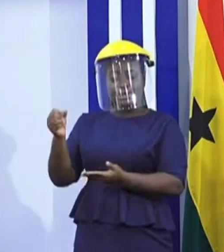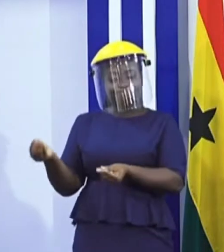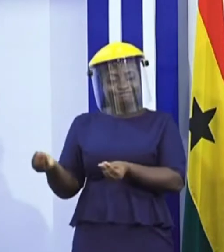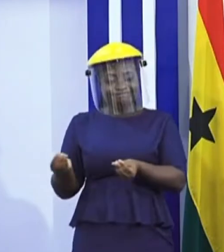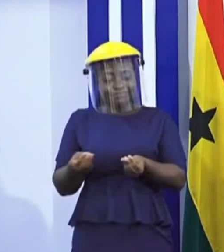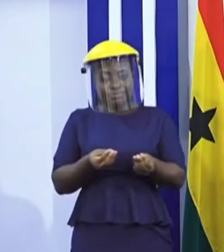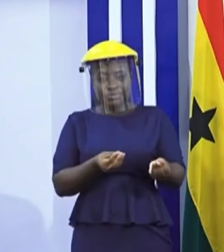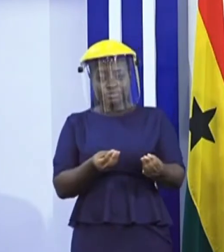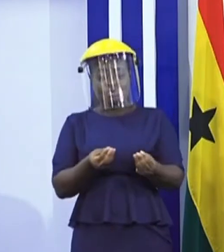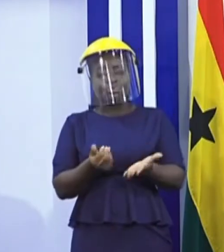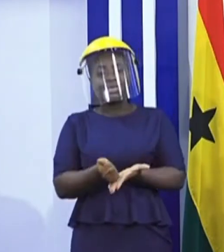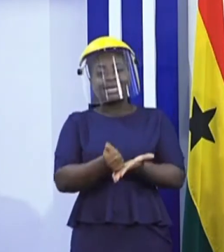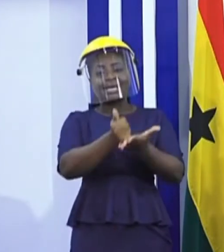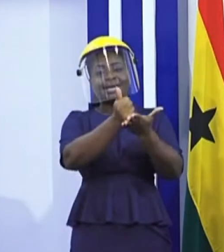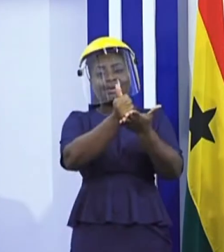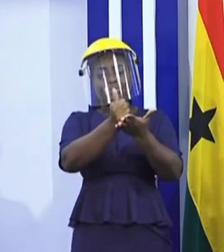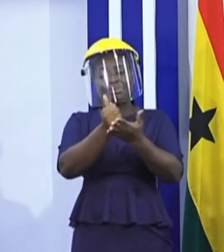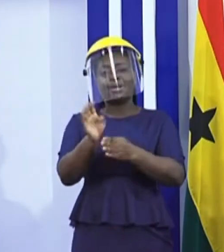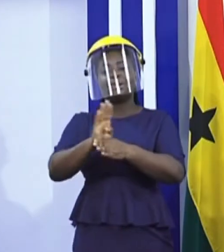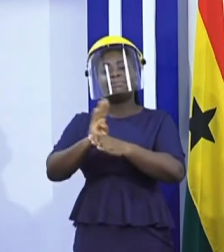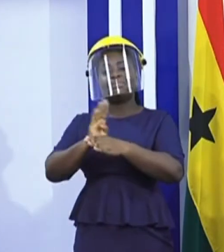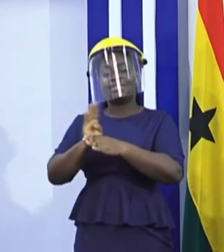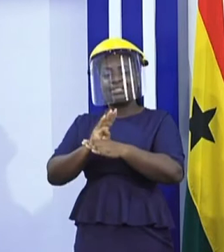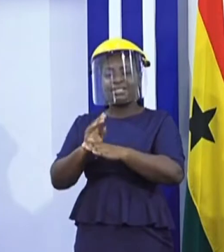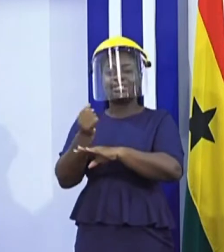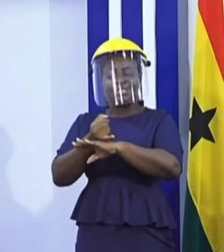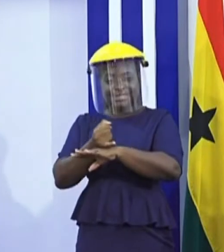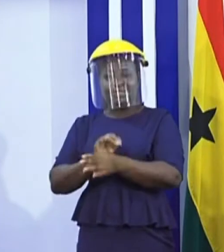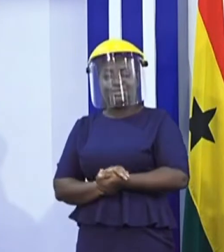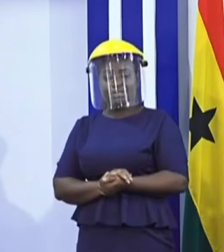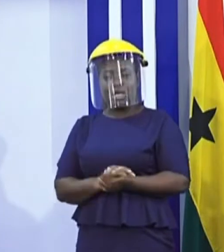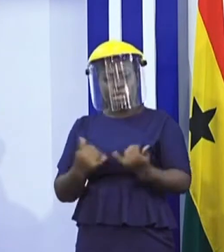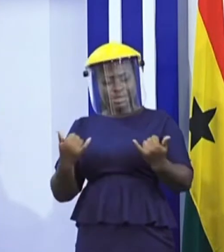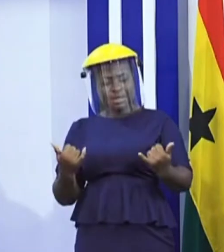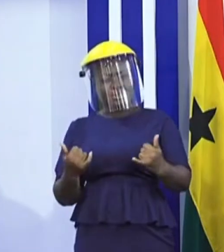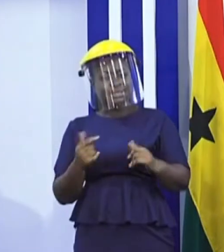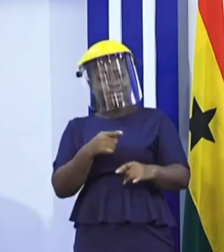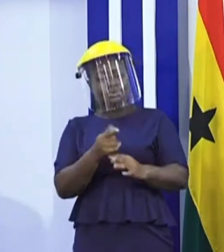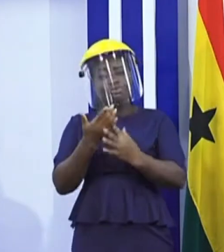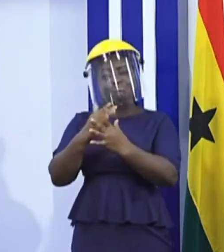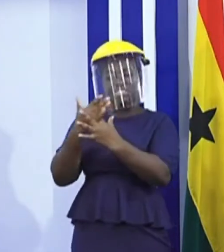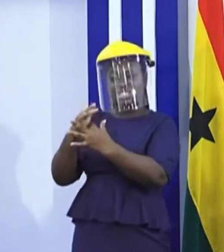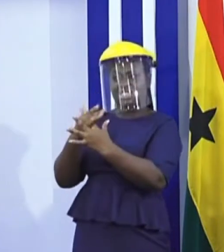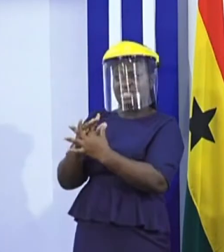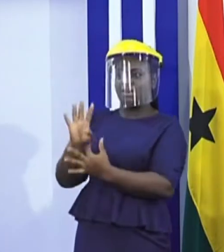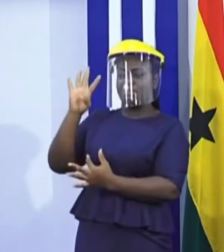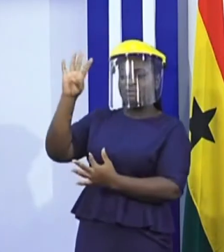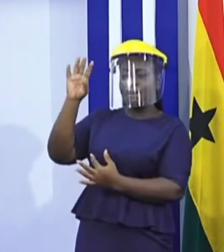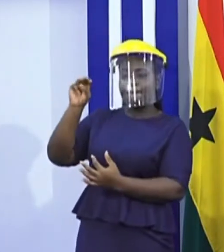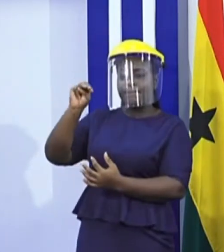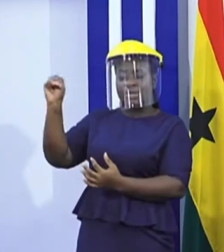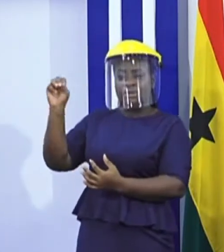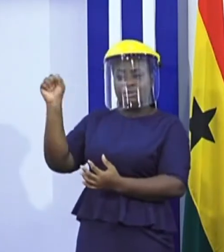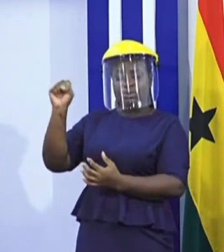for interventions to boost the tourism industry and this will be disbursed 4 million dollars